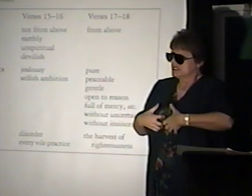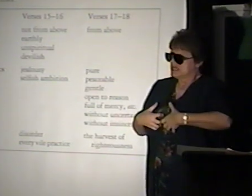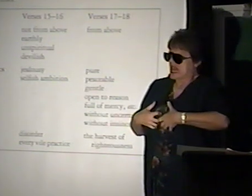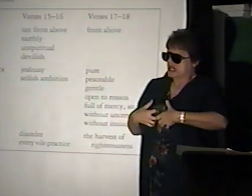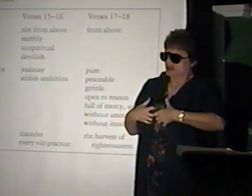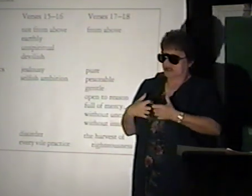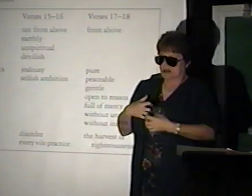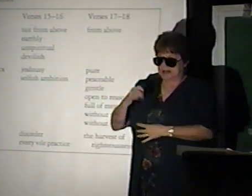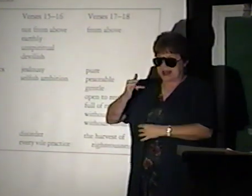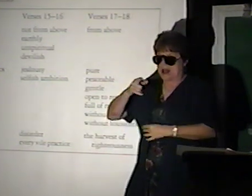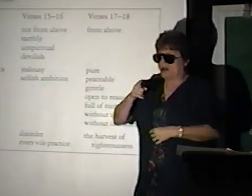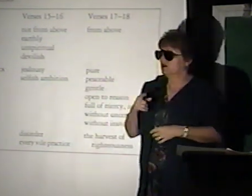And, and